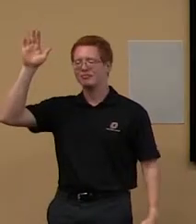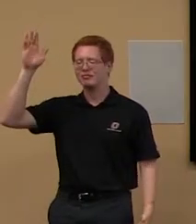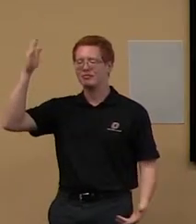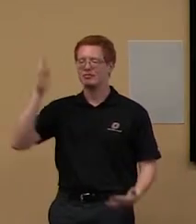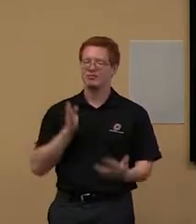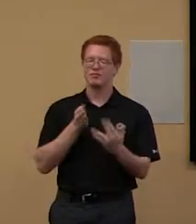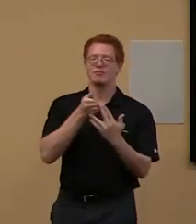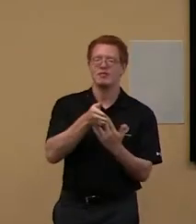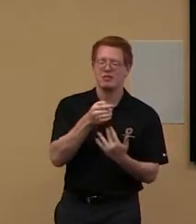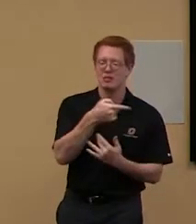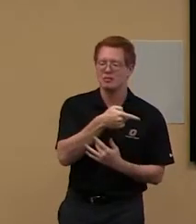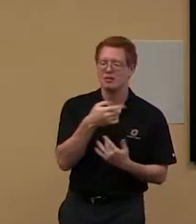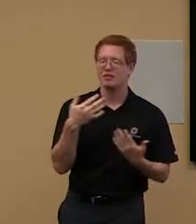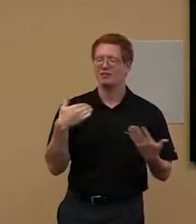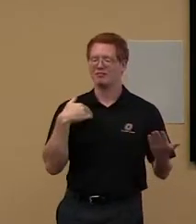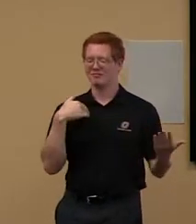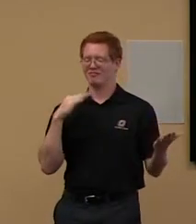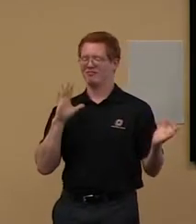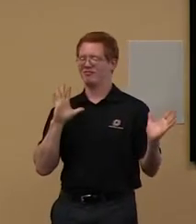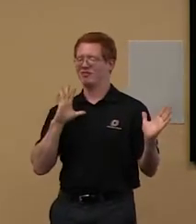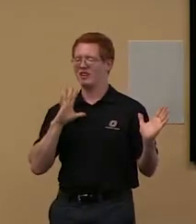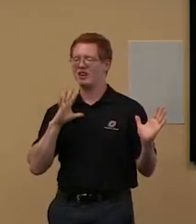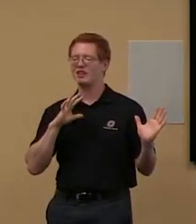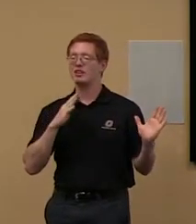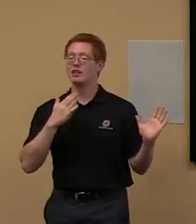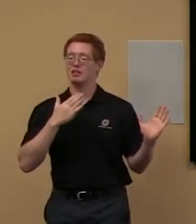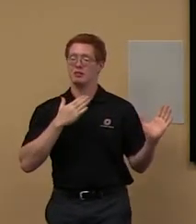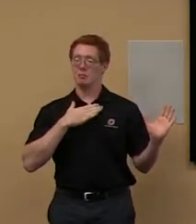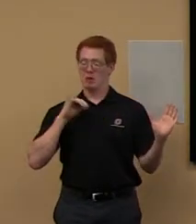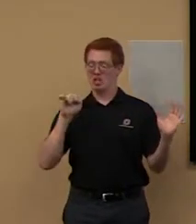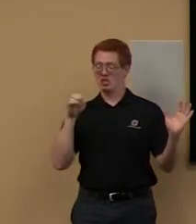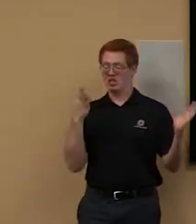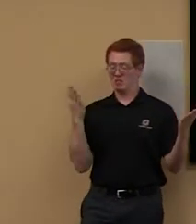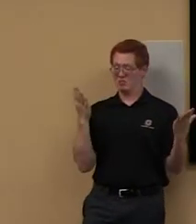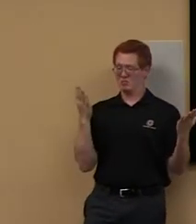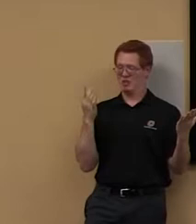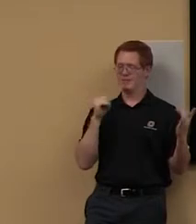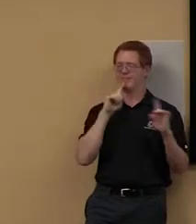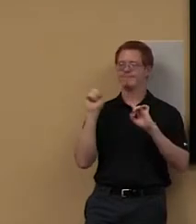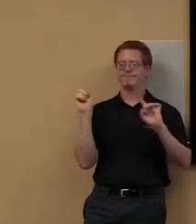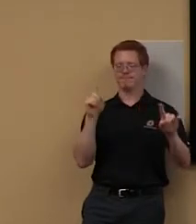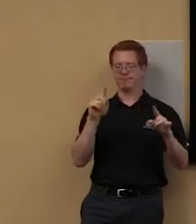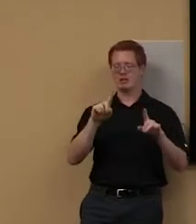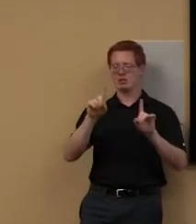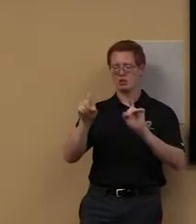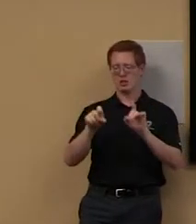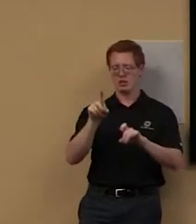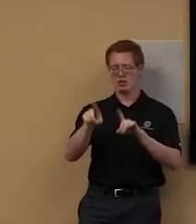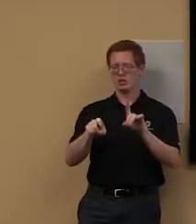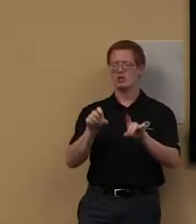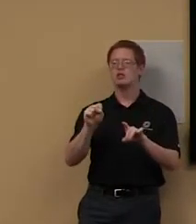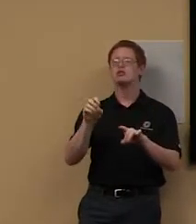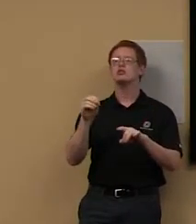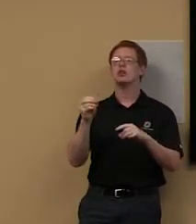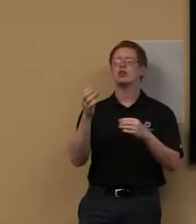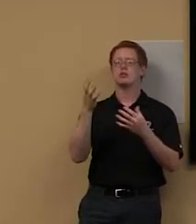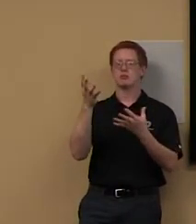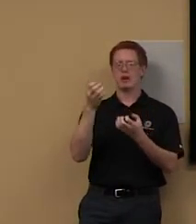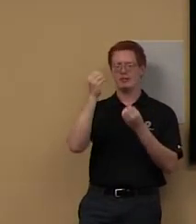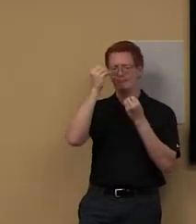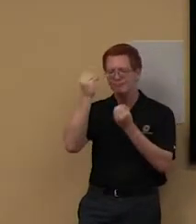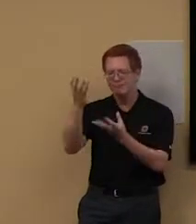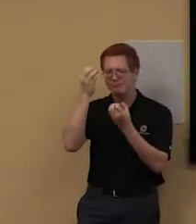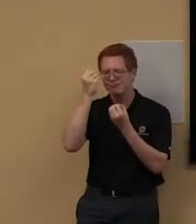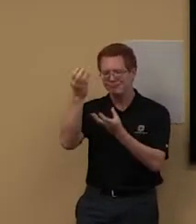Interrupt me. That's sort of what we do. We answer questions here, give out information, so I want to make sure that you all